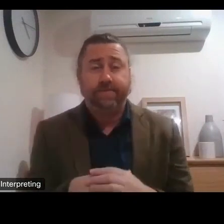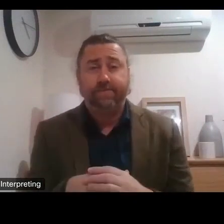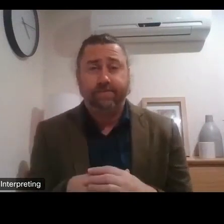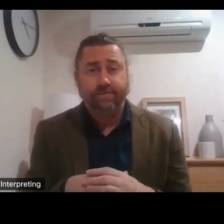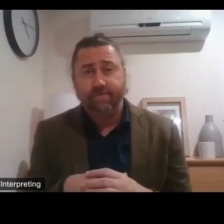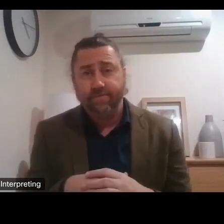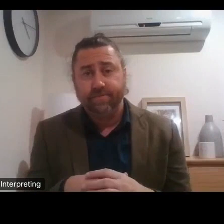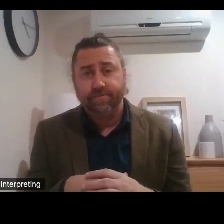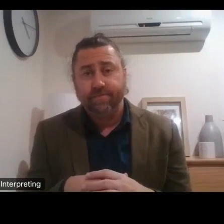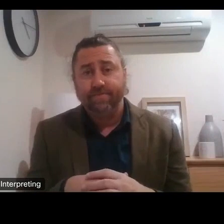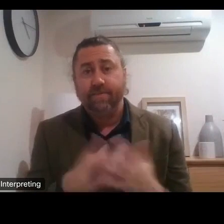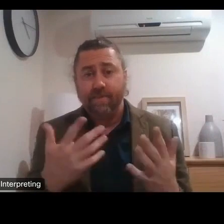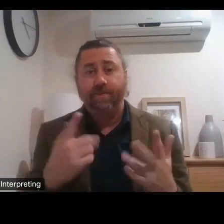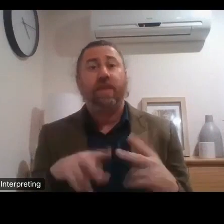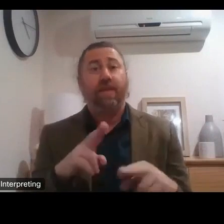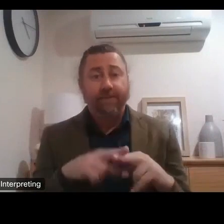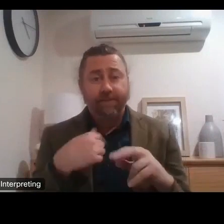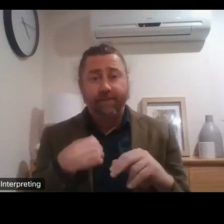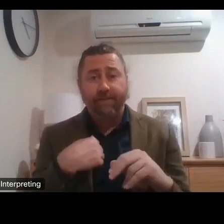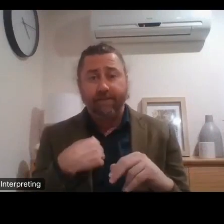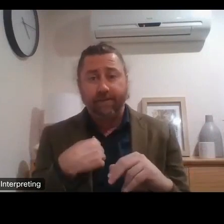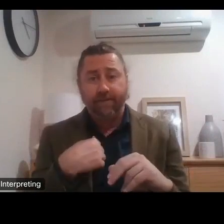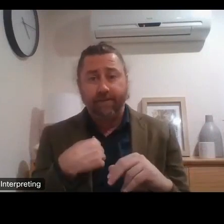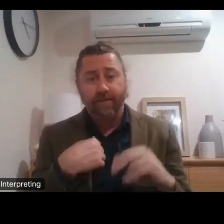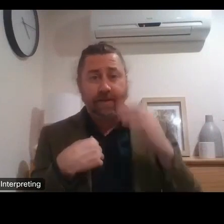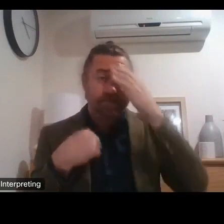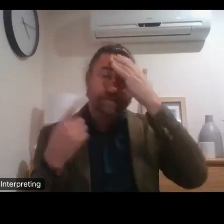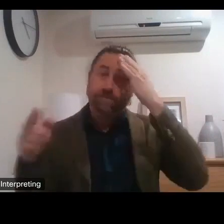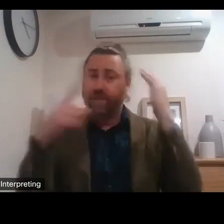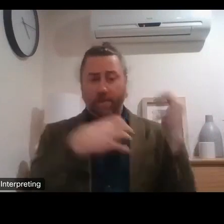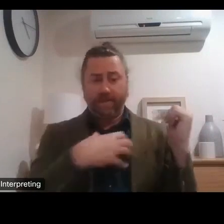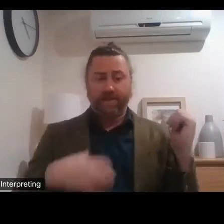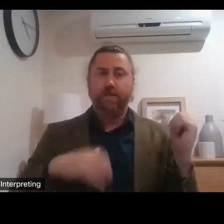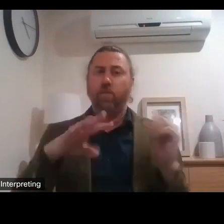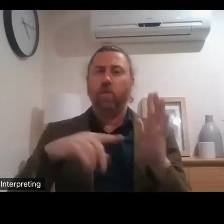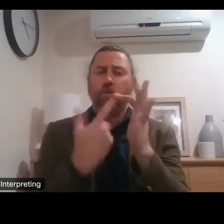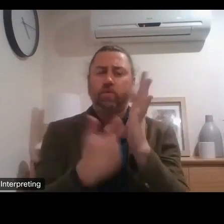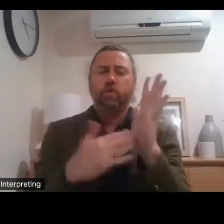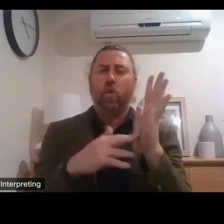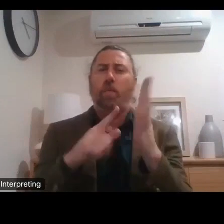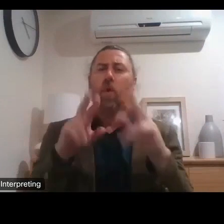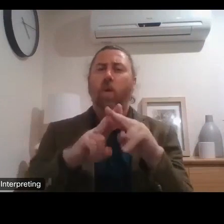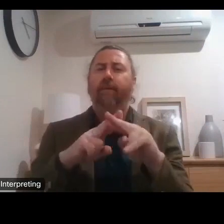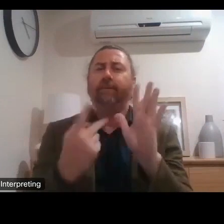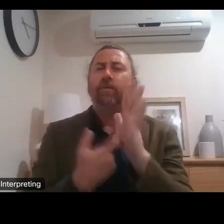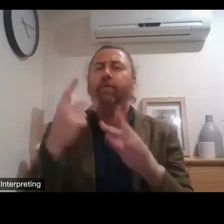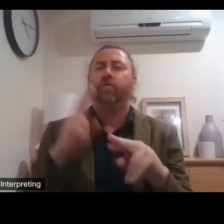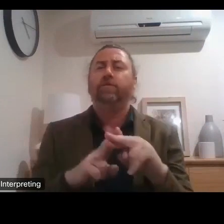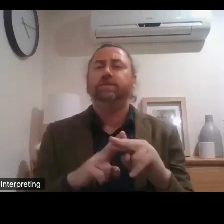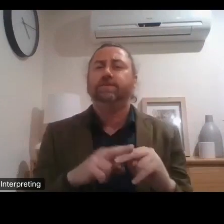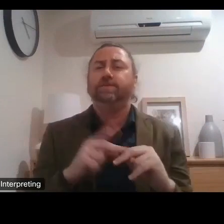is if if we can see and the ministers put this in the terms of reference if we can see things that are